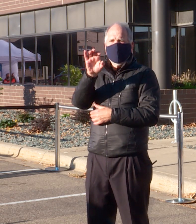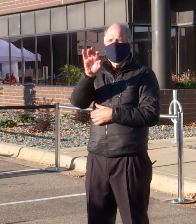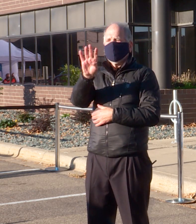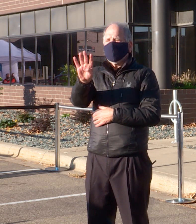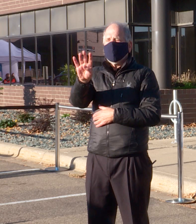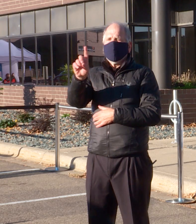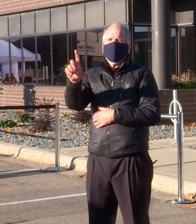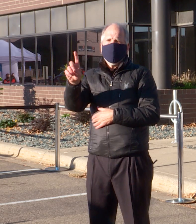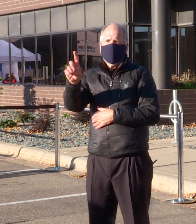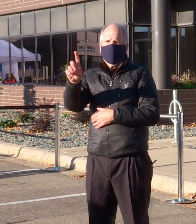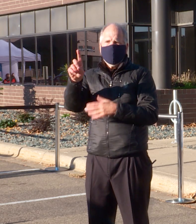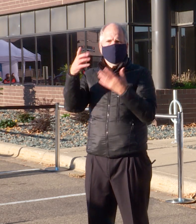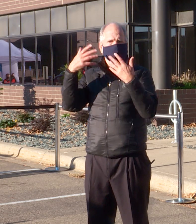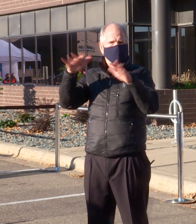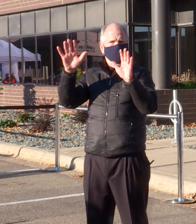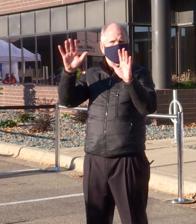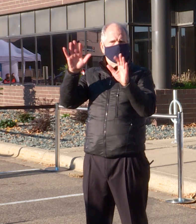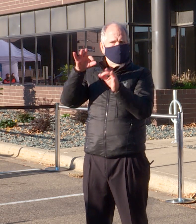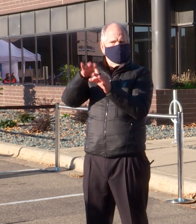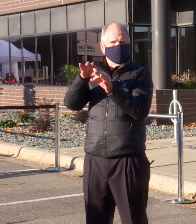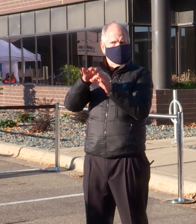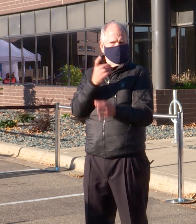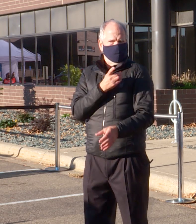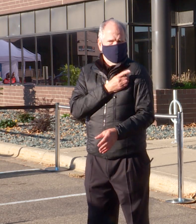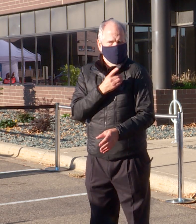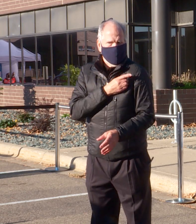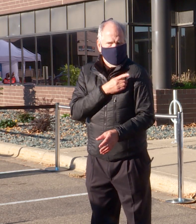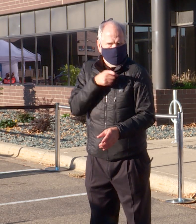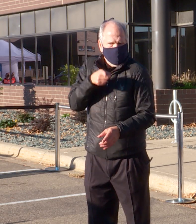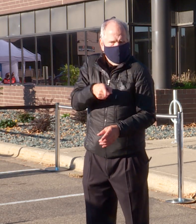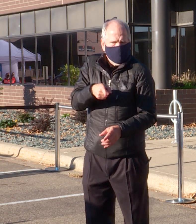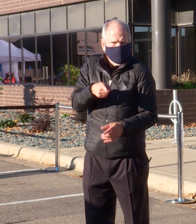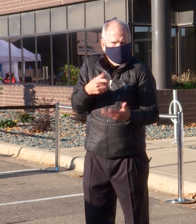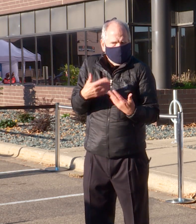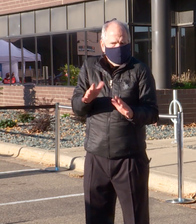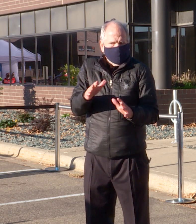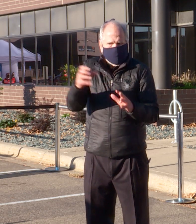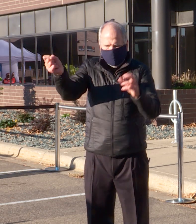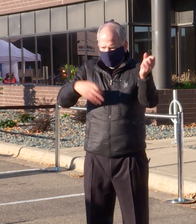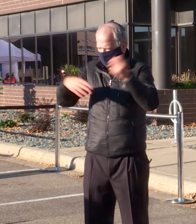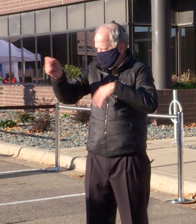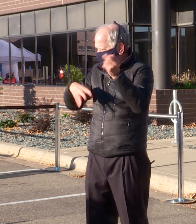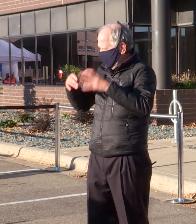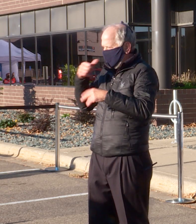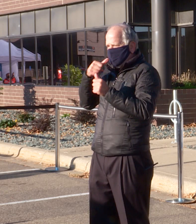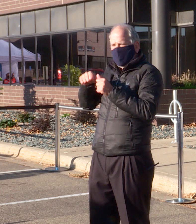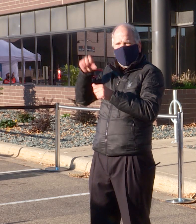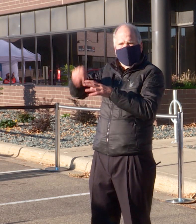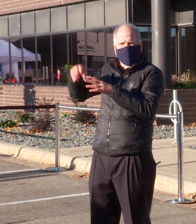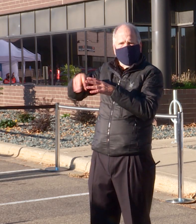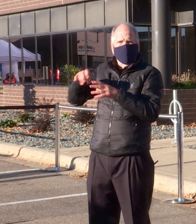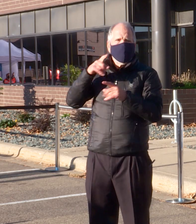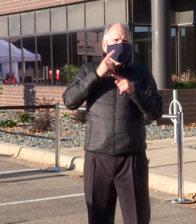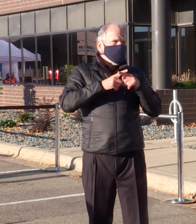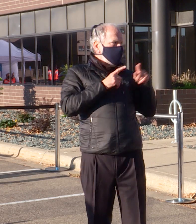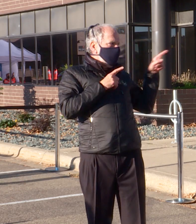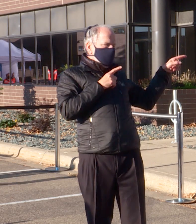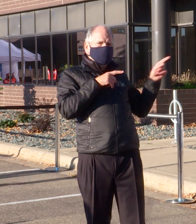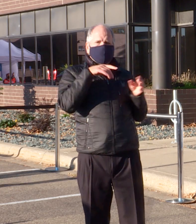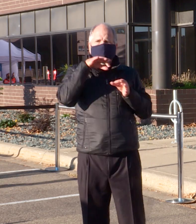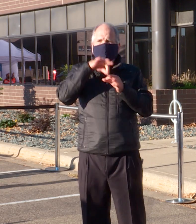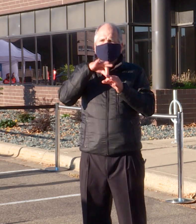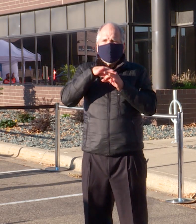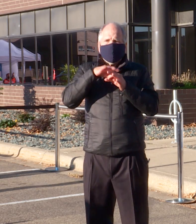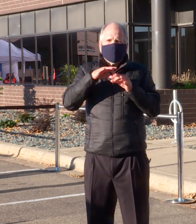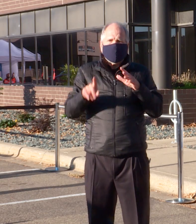from Minneapolis voters that had been returned to us during this early voting period. So we are very pleased, obviously, with the turnout